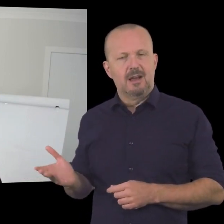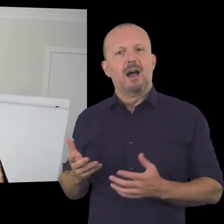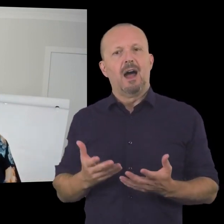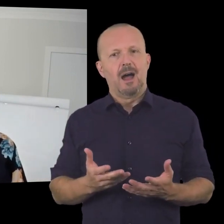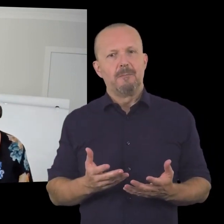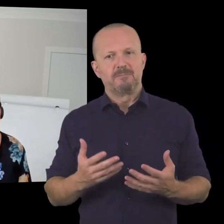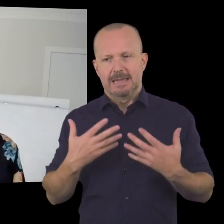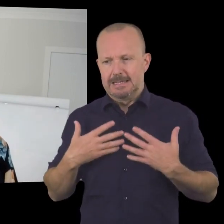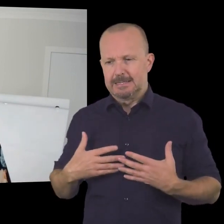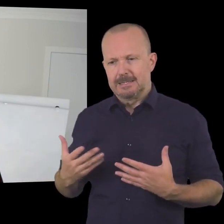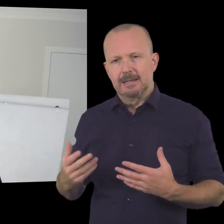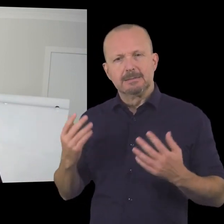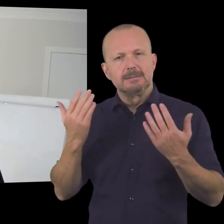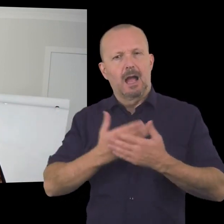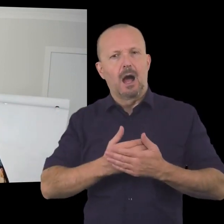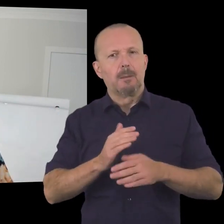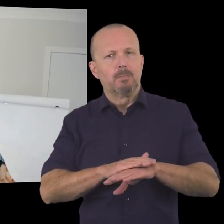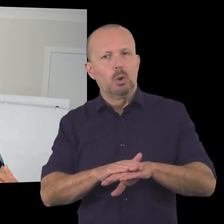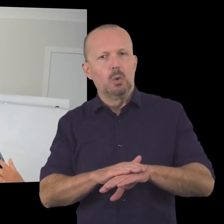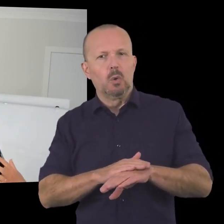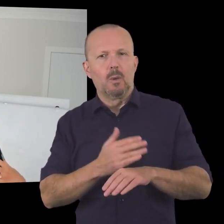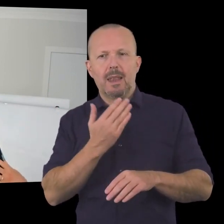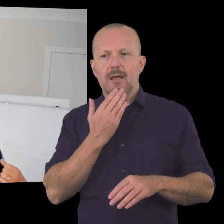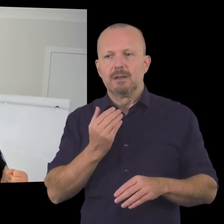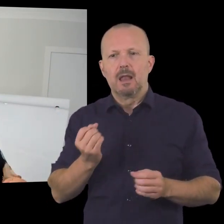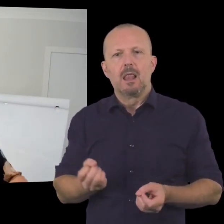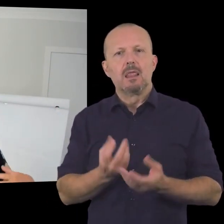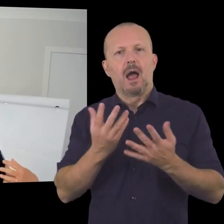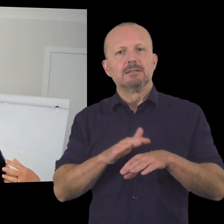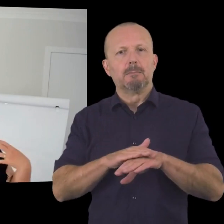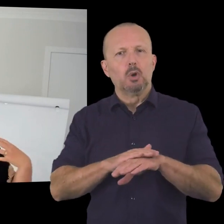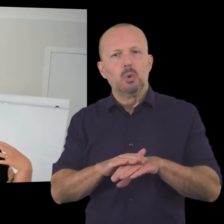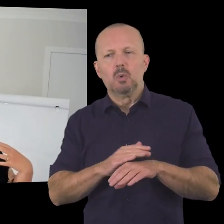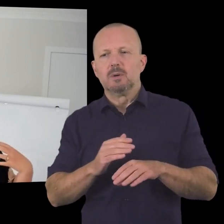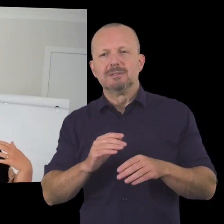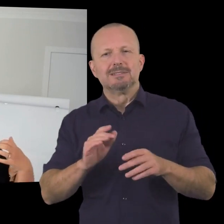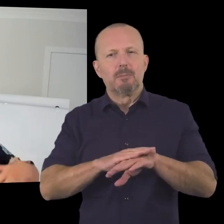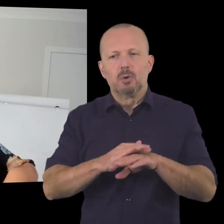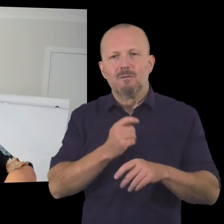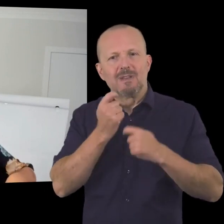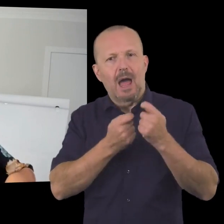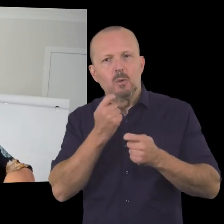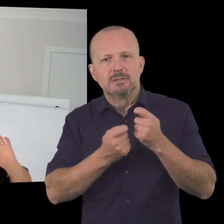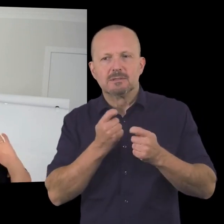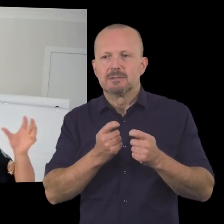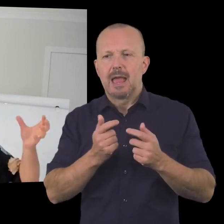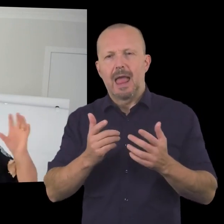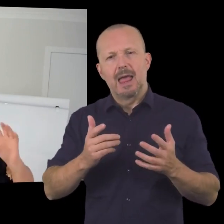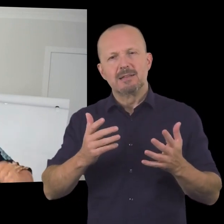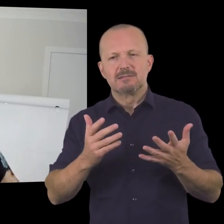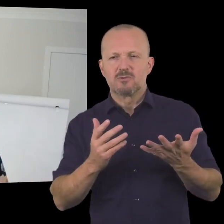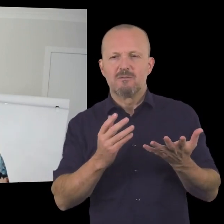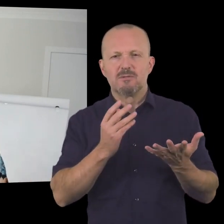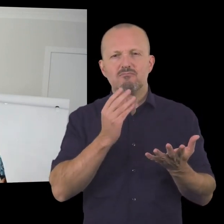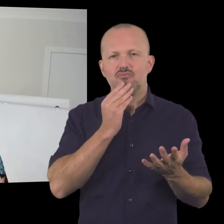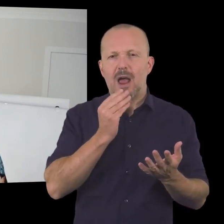uh it is a a a dark blue color with some lovely lighter blue and different shades of blue flowers